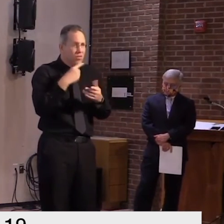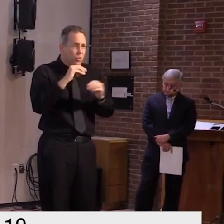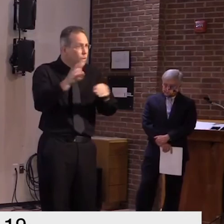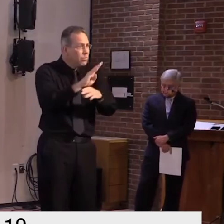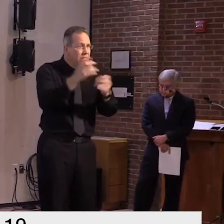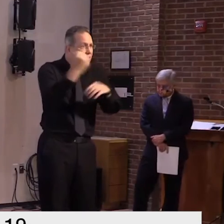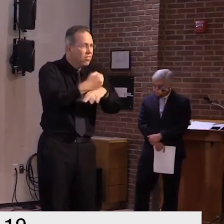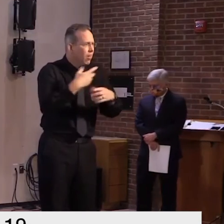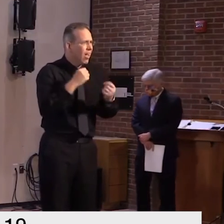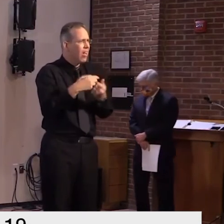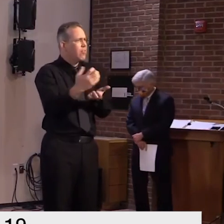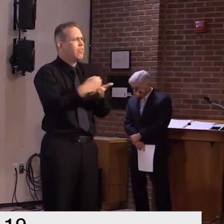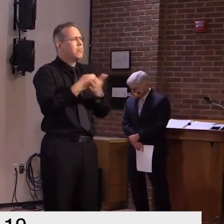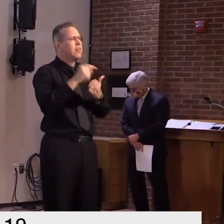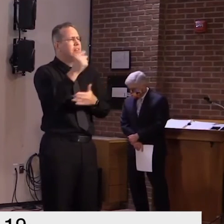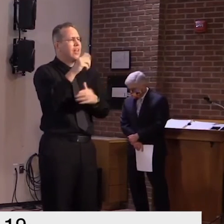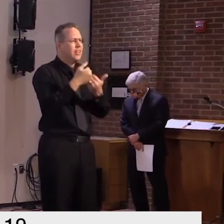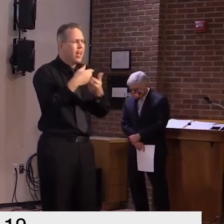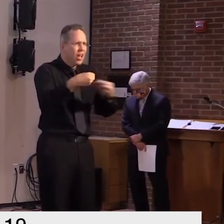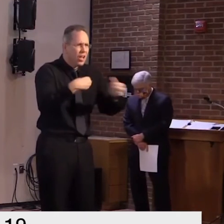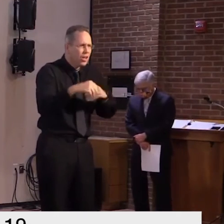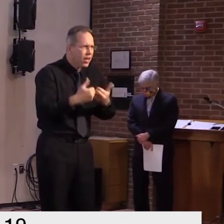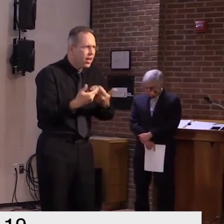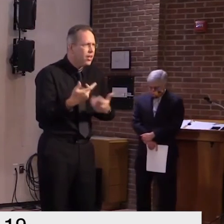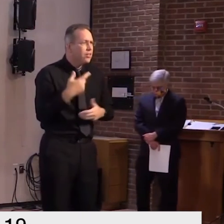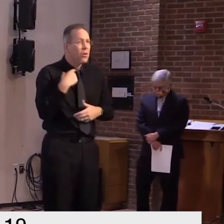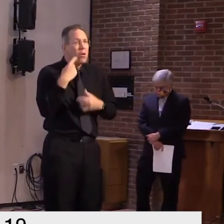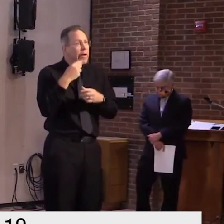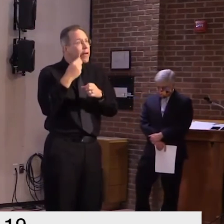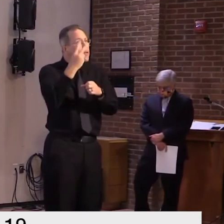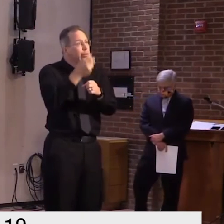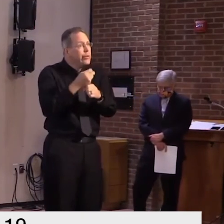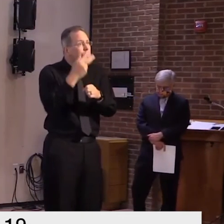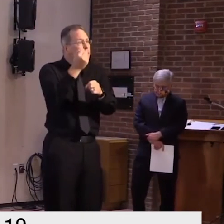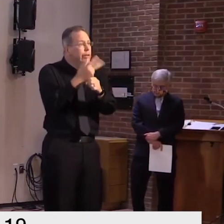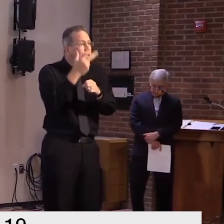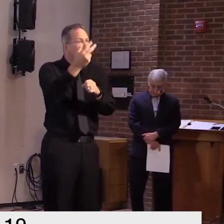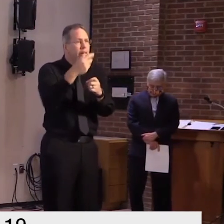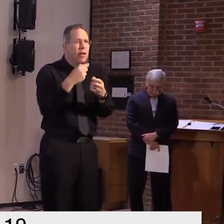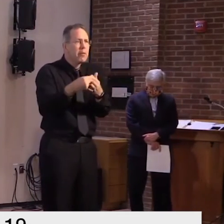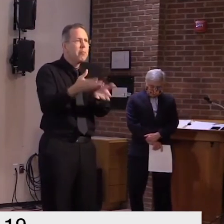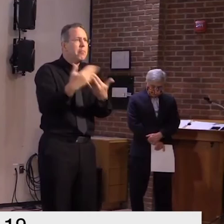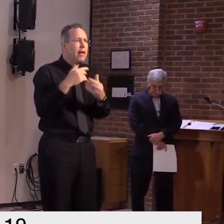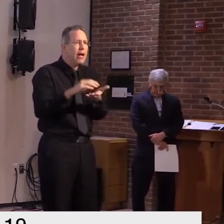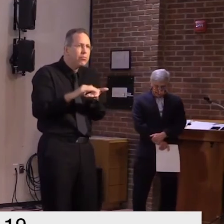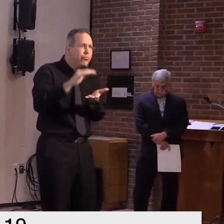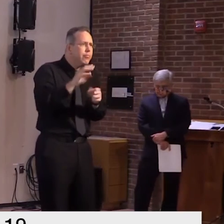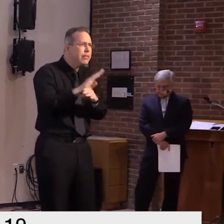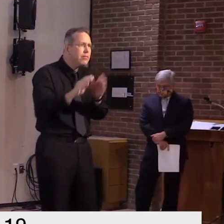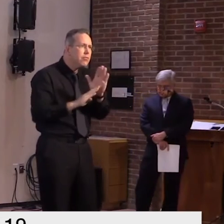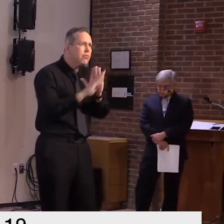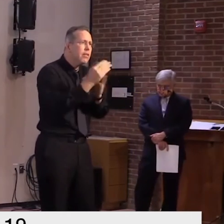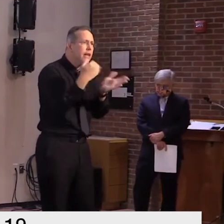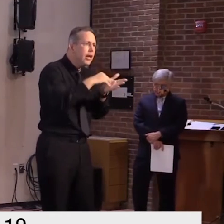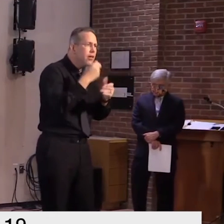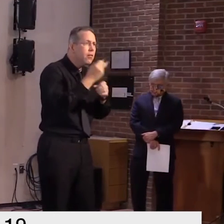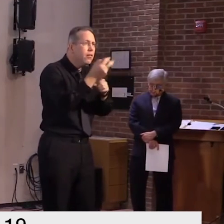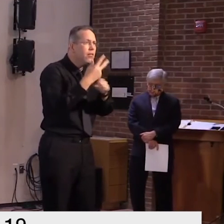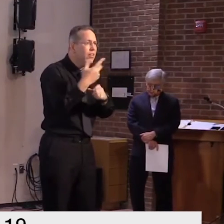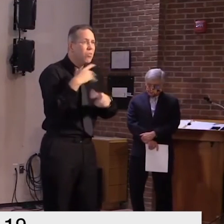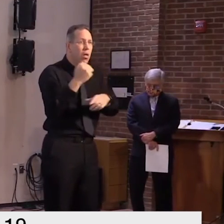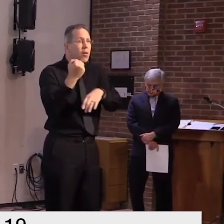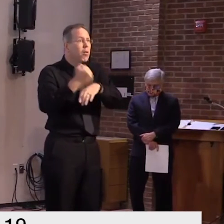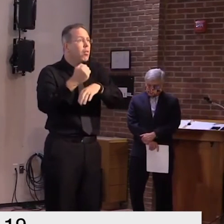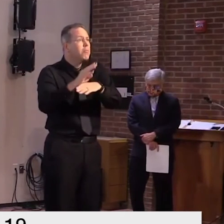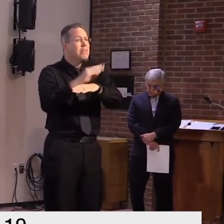six months the next twelve months uh and beyond that in years is uh is essential uh that we fix it now